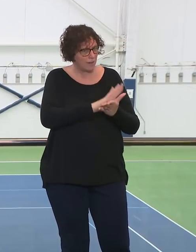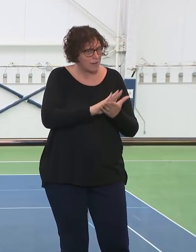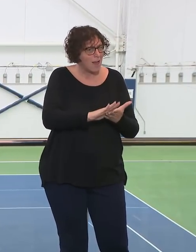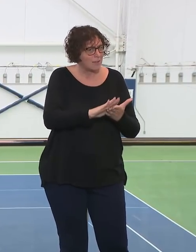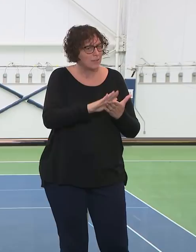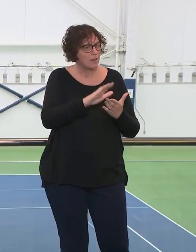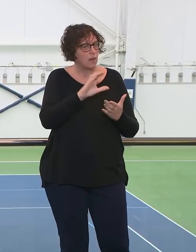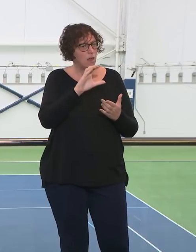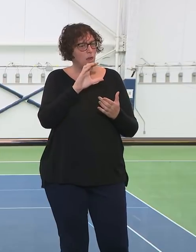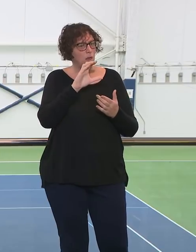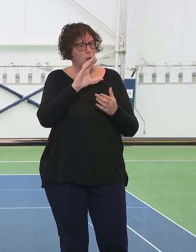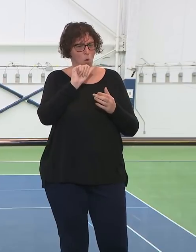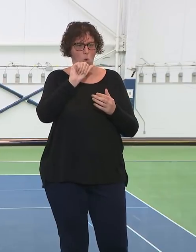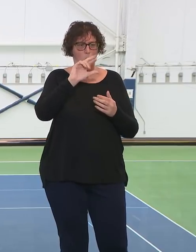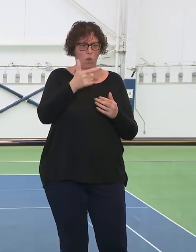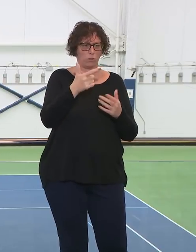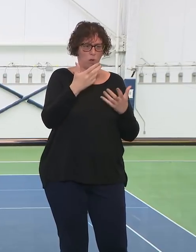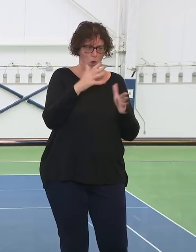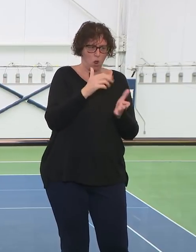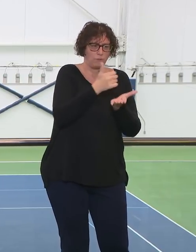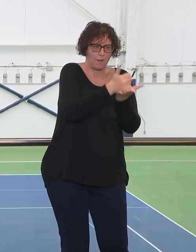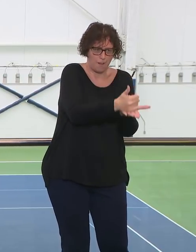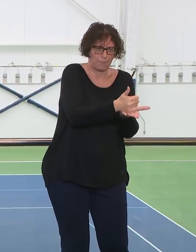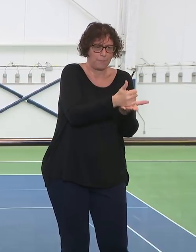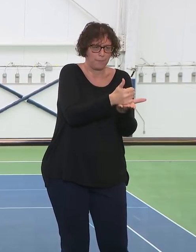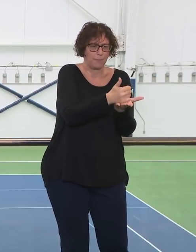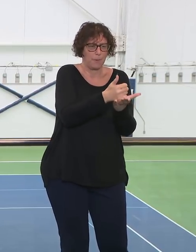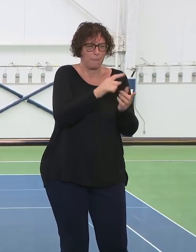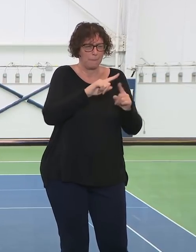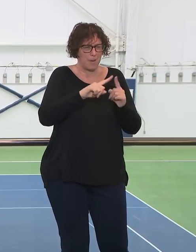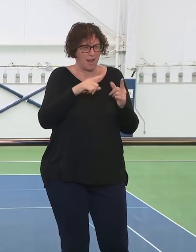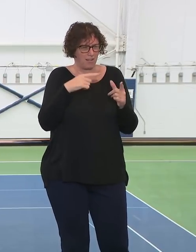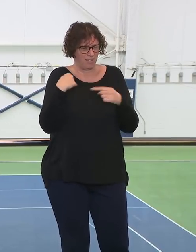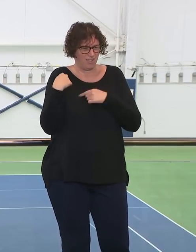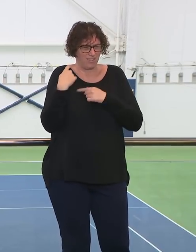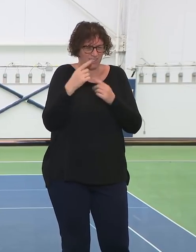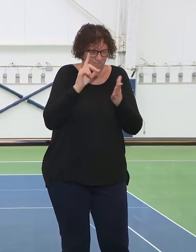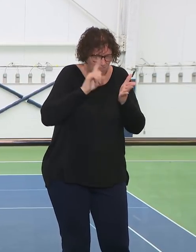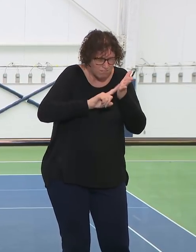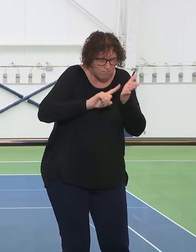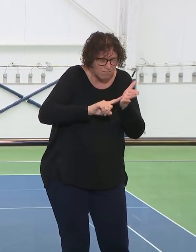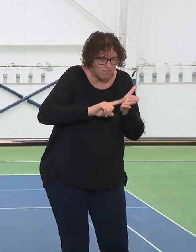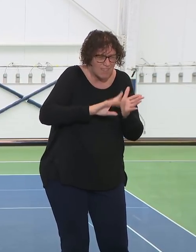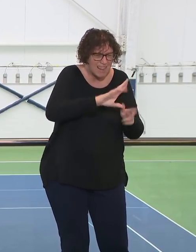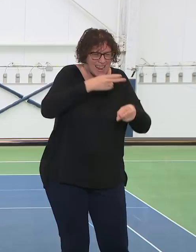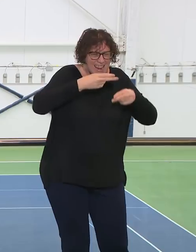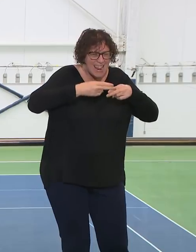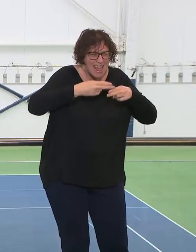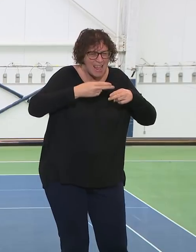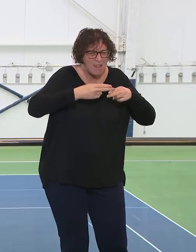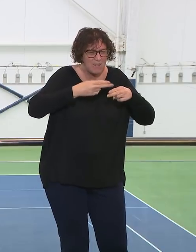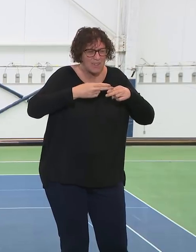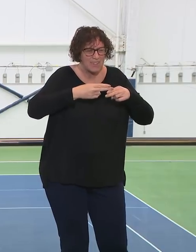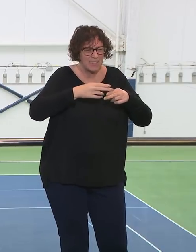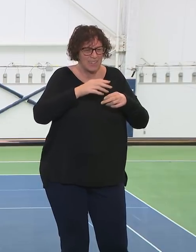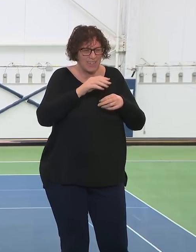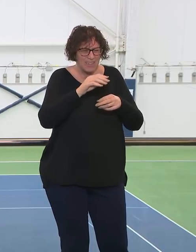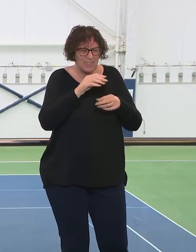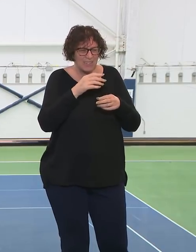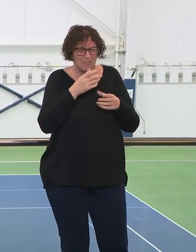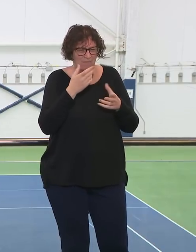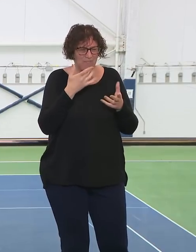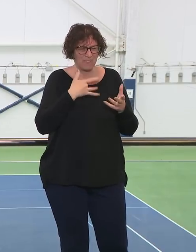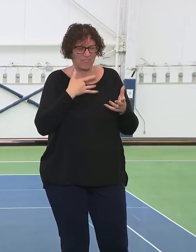And I said immediately to my team that we had to find out exactly what was happening. Was there going to be an approach that was truly